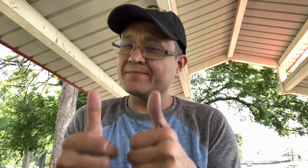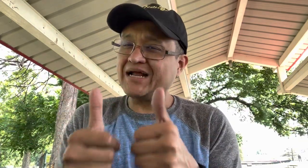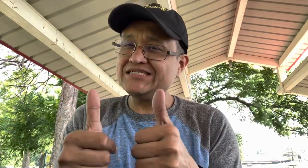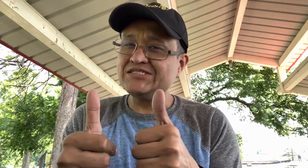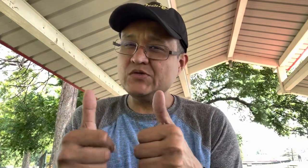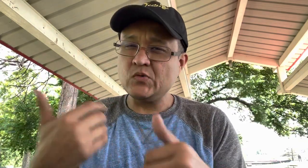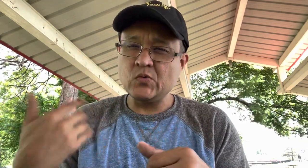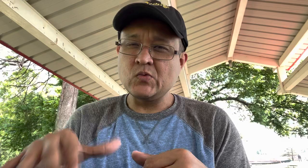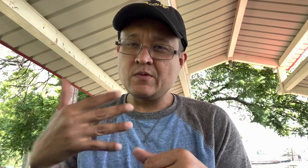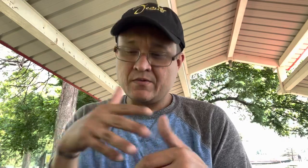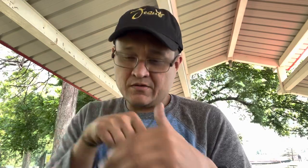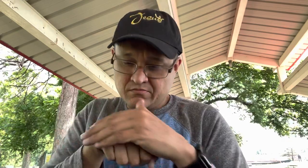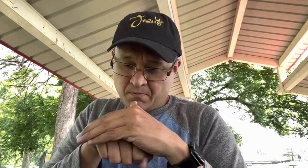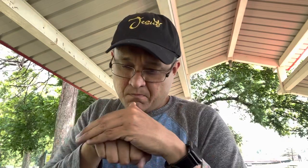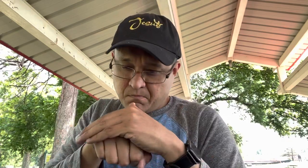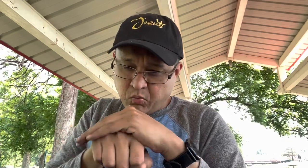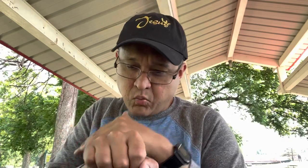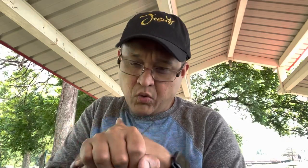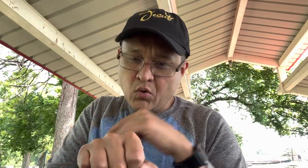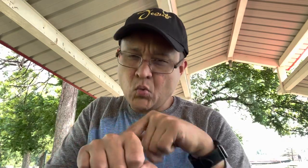you know it's very true moms are very special